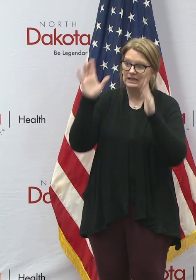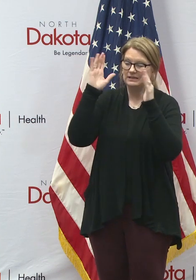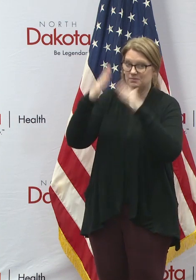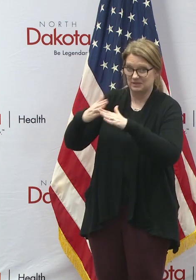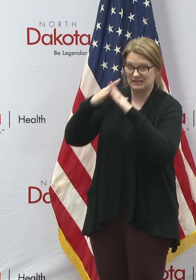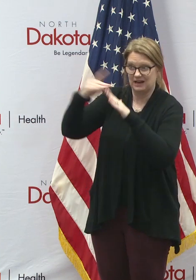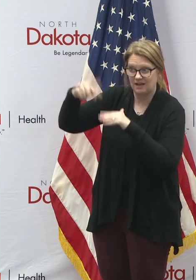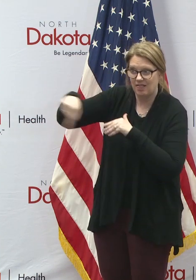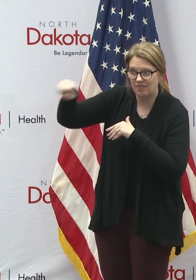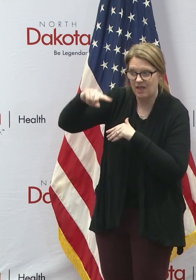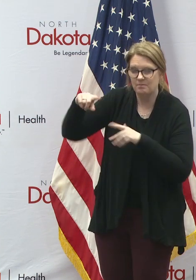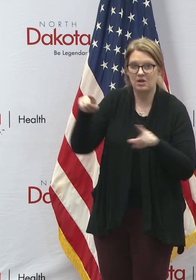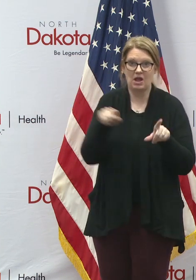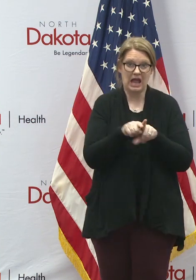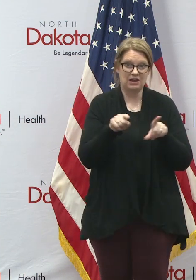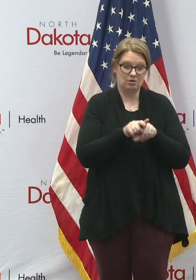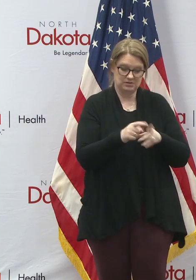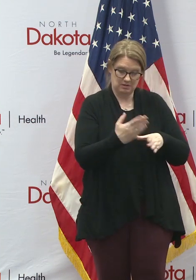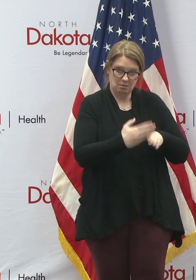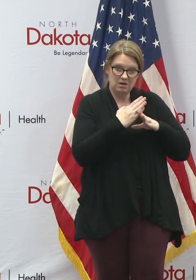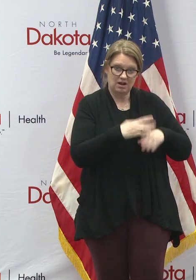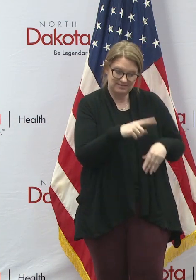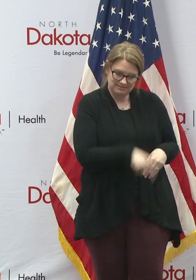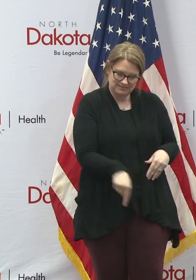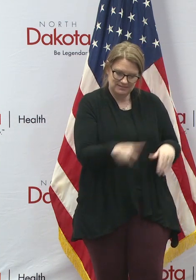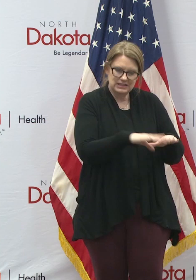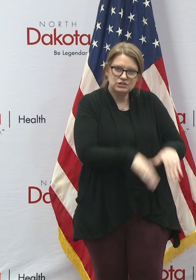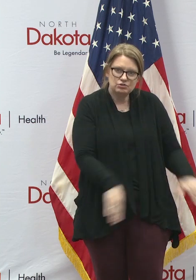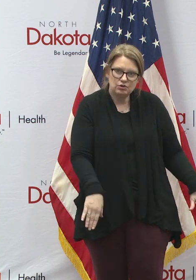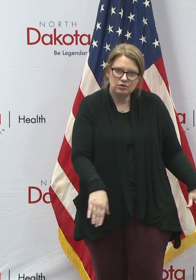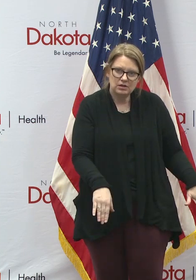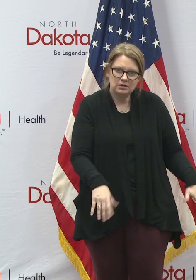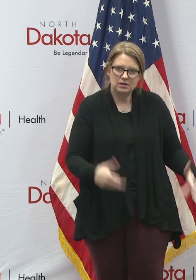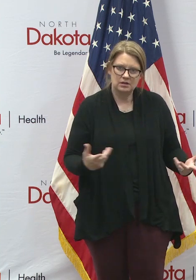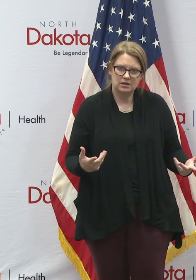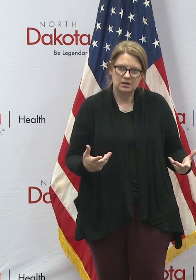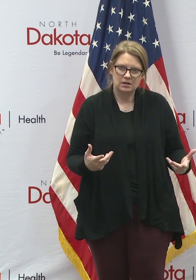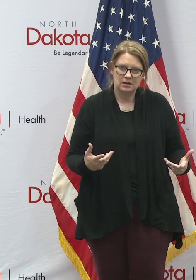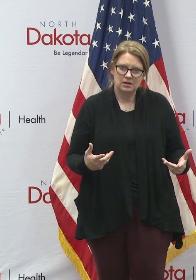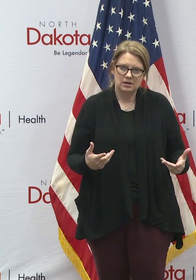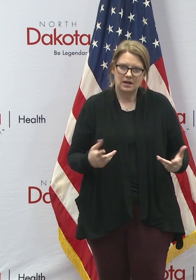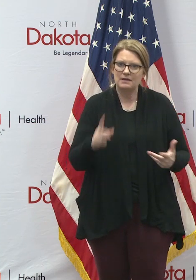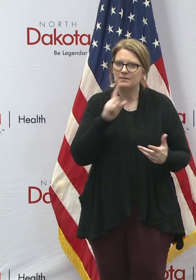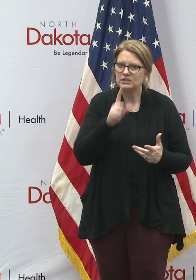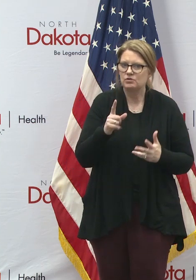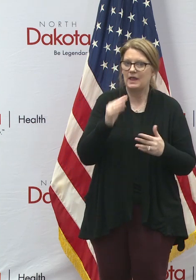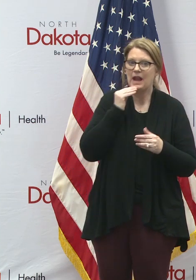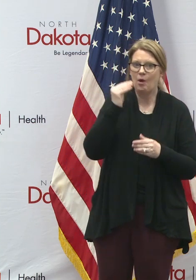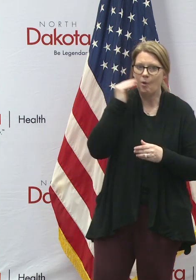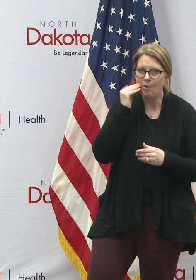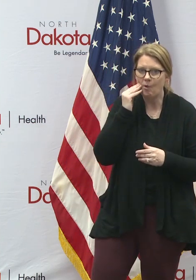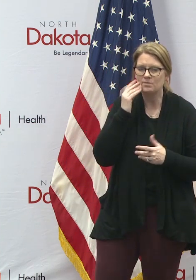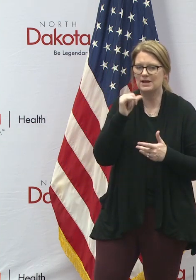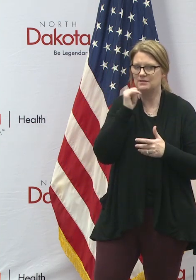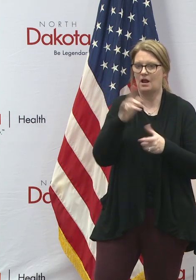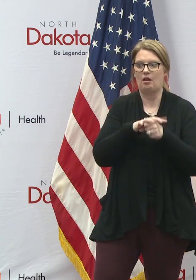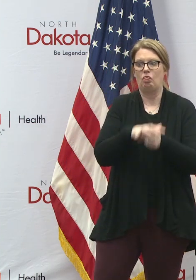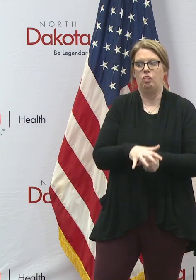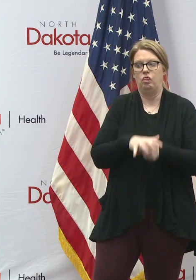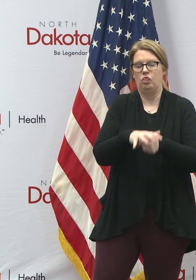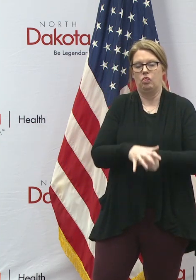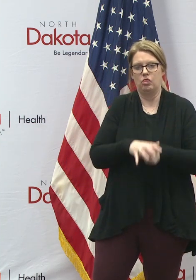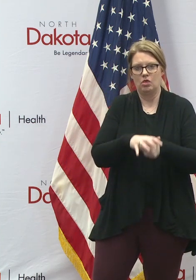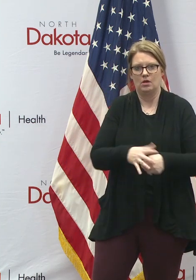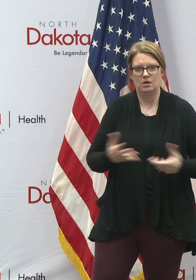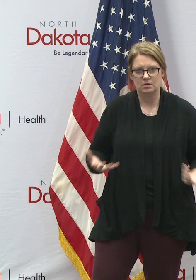impact that loss of employment and additional stress is in the home and having them. The third major component of